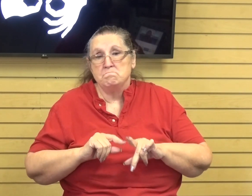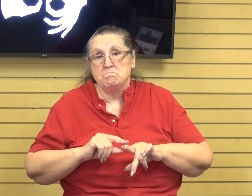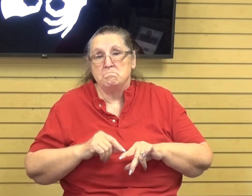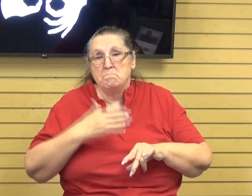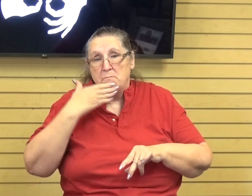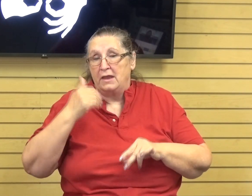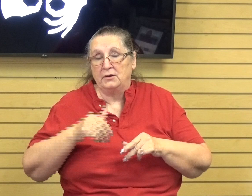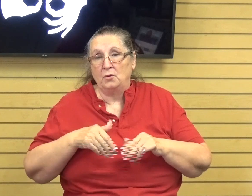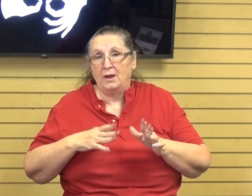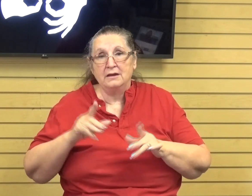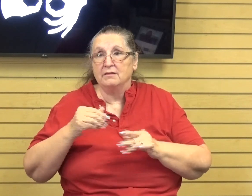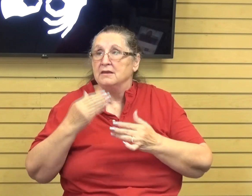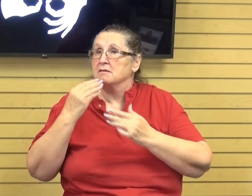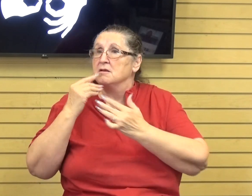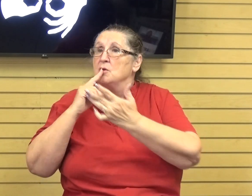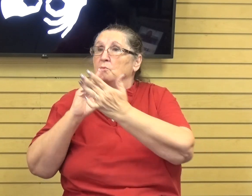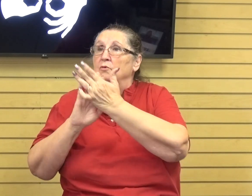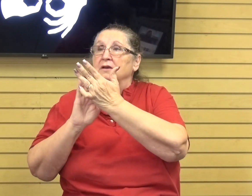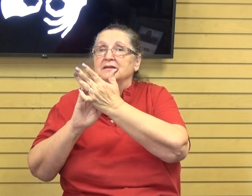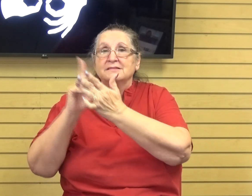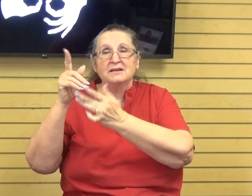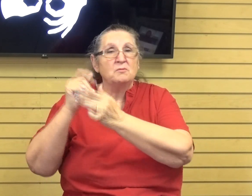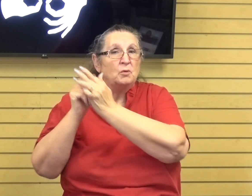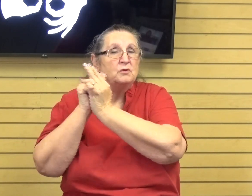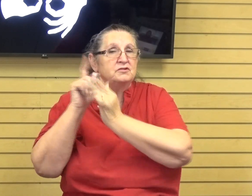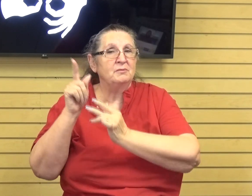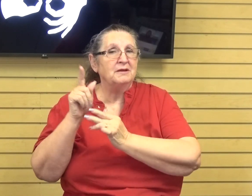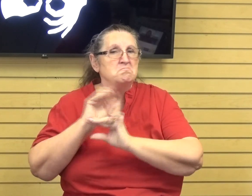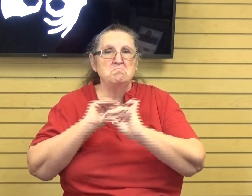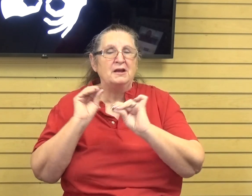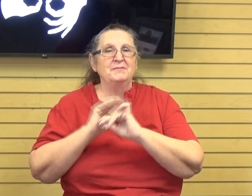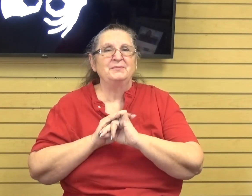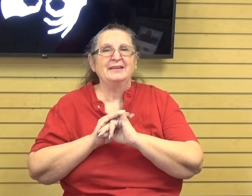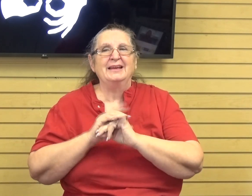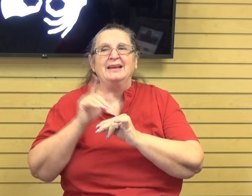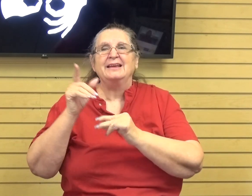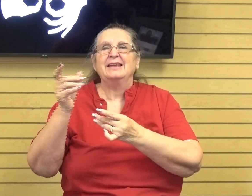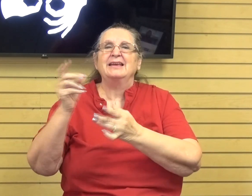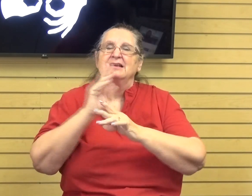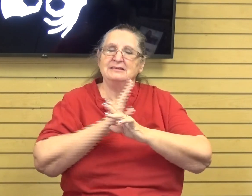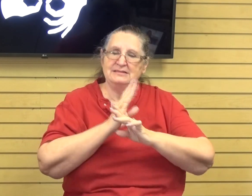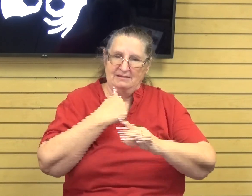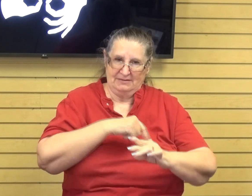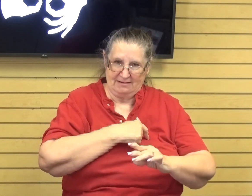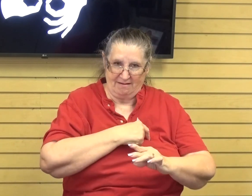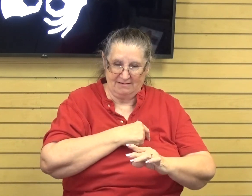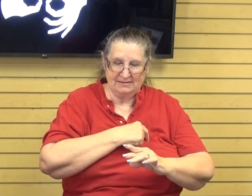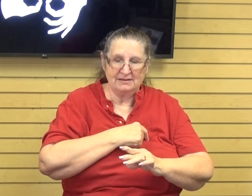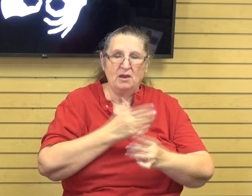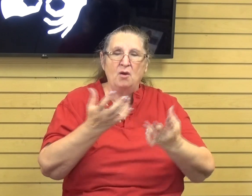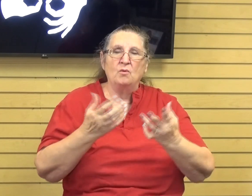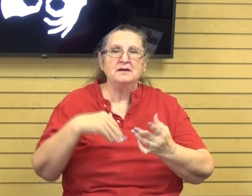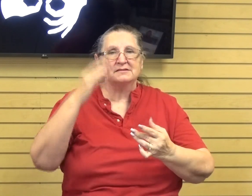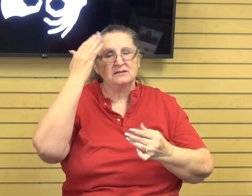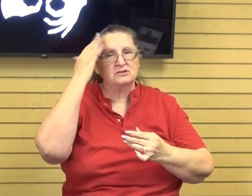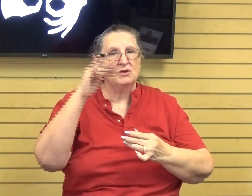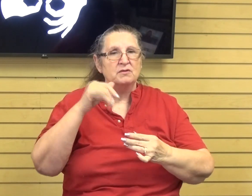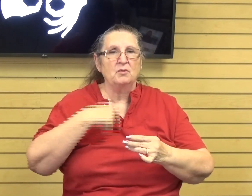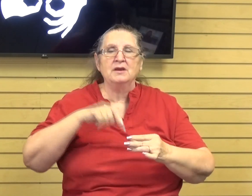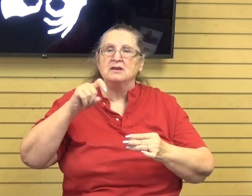So we are His children. He keeps us safe and He wants us to know that no matter what. And so for that, we should be worshiping Him and giving